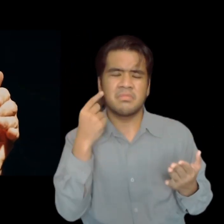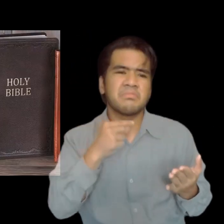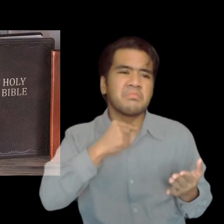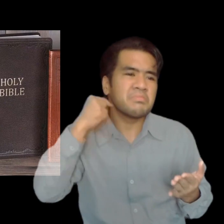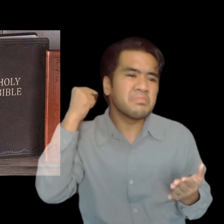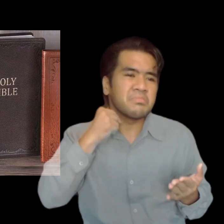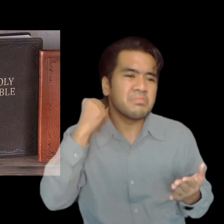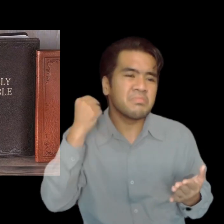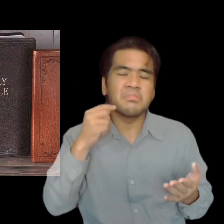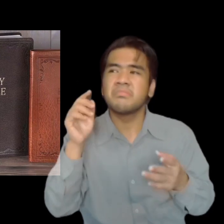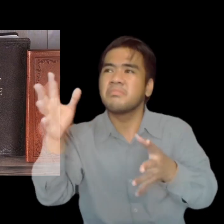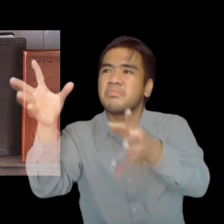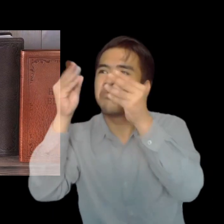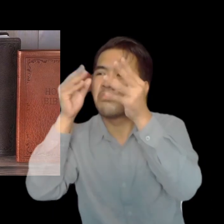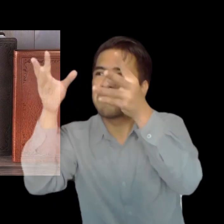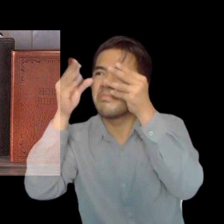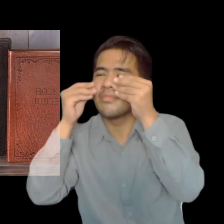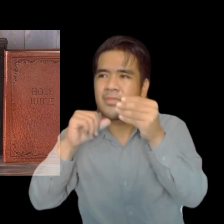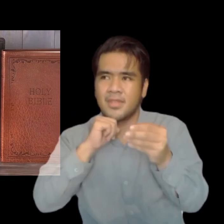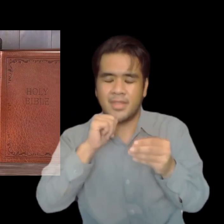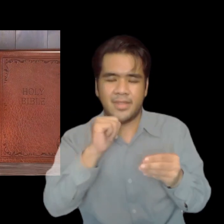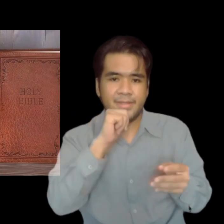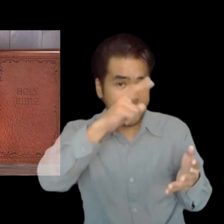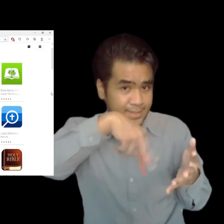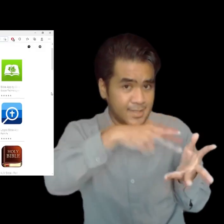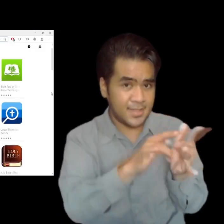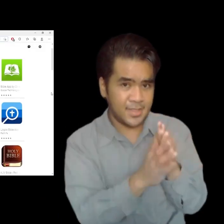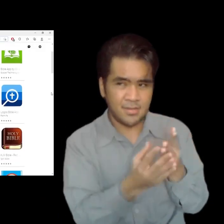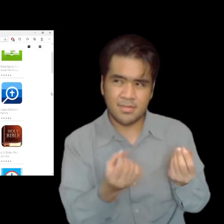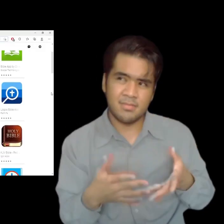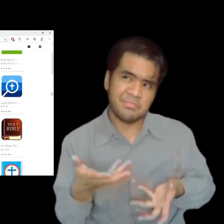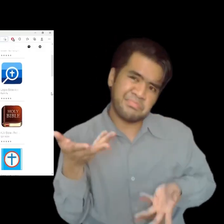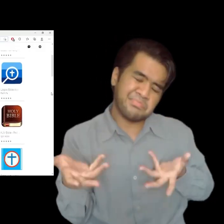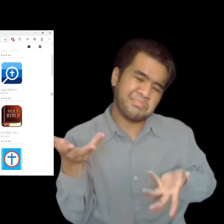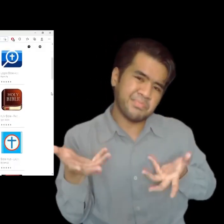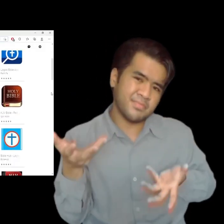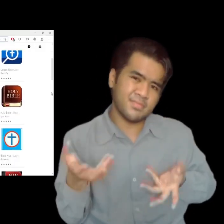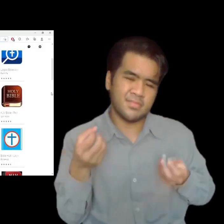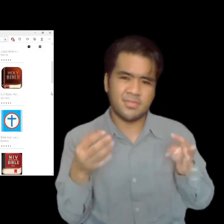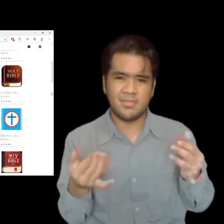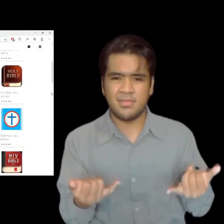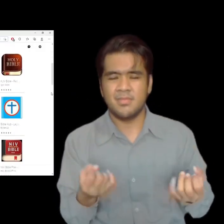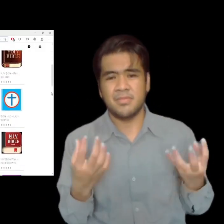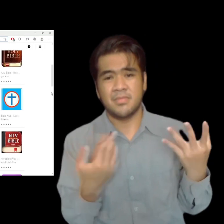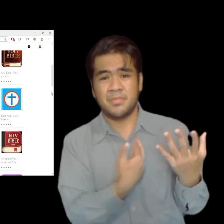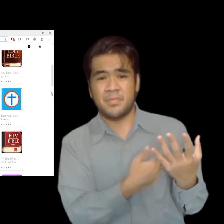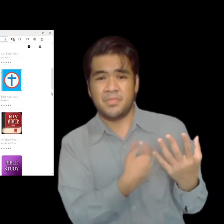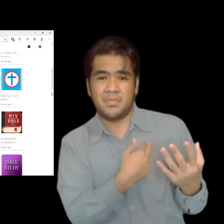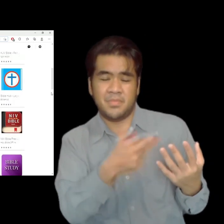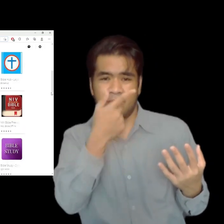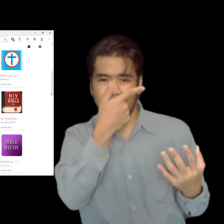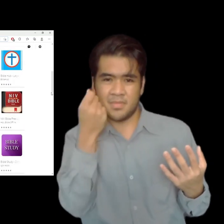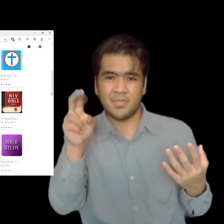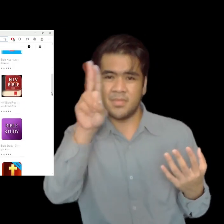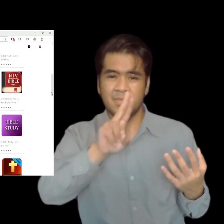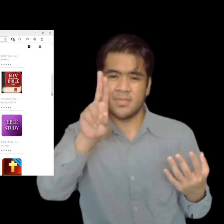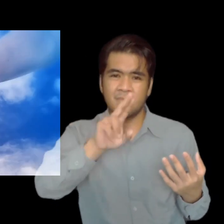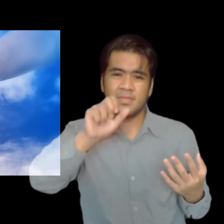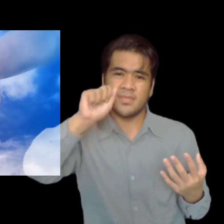can't you spend a little money to buy yourself a Bible? Or at the very least, download and read the free Bible apps on your cell phone. Brothers and